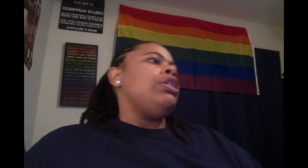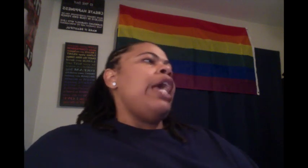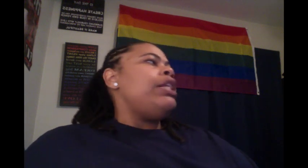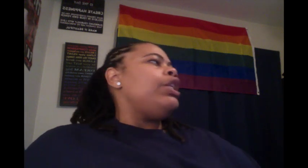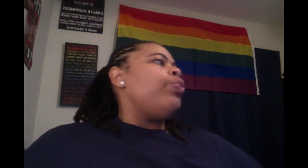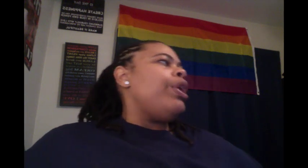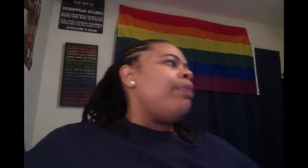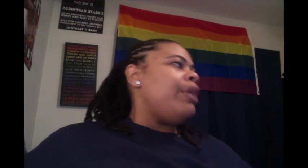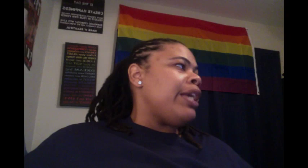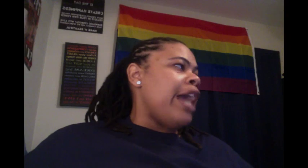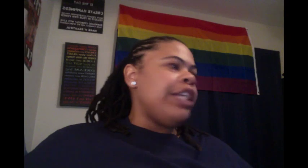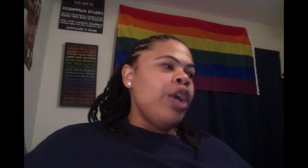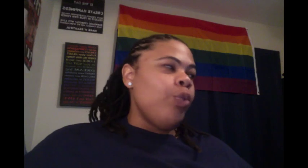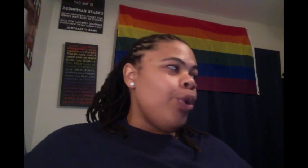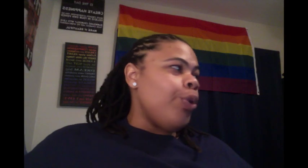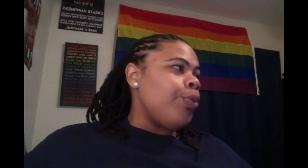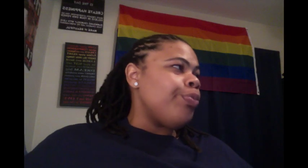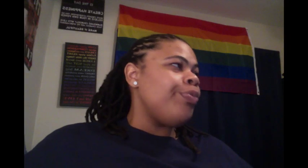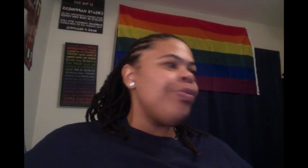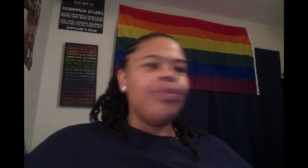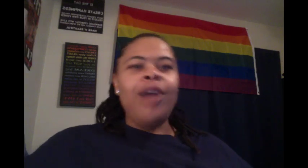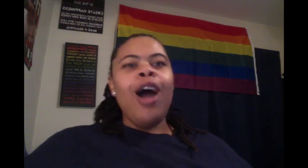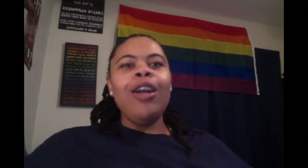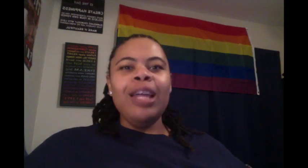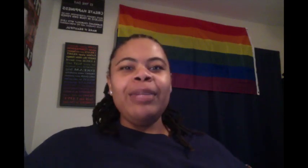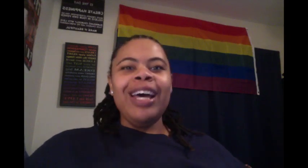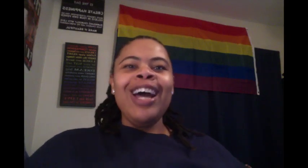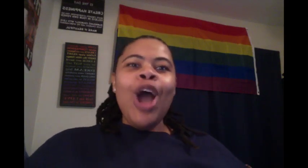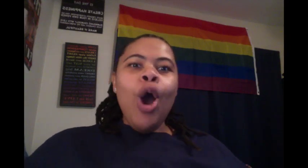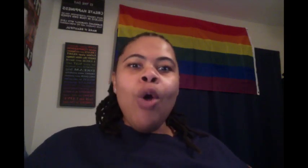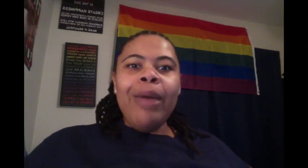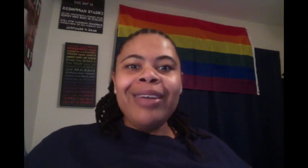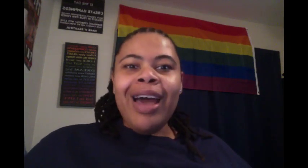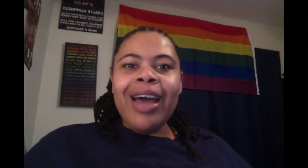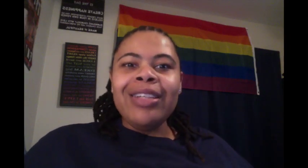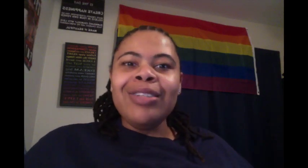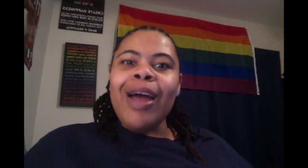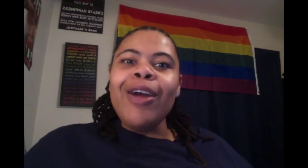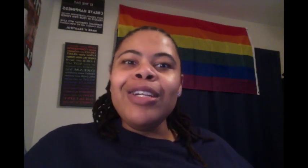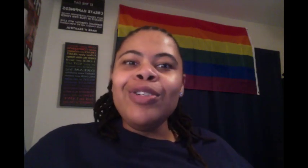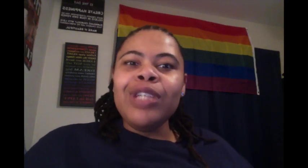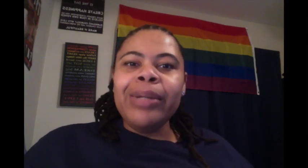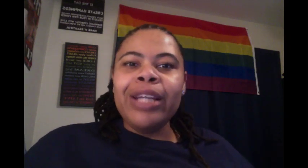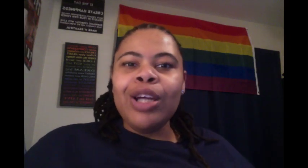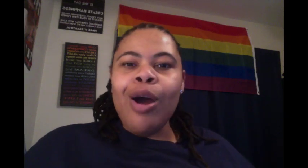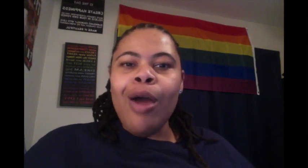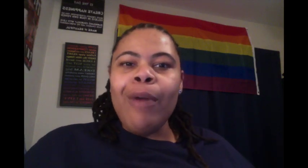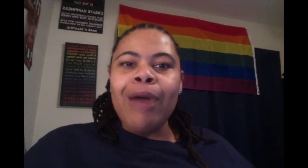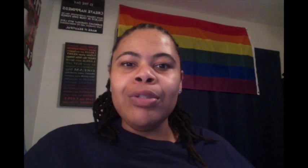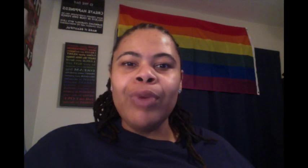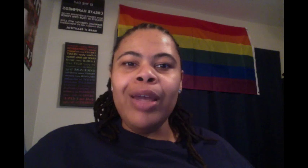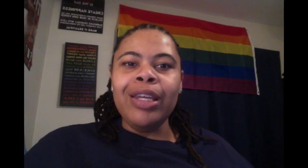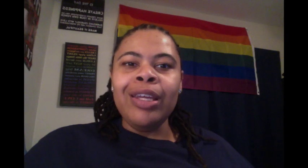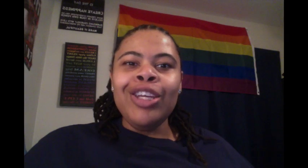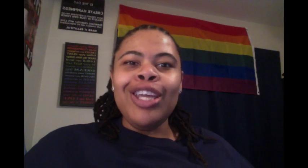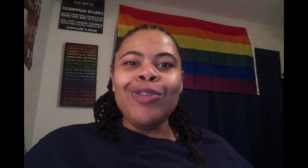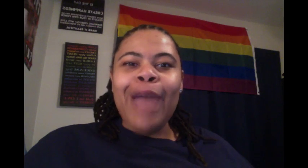Jason that went up in the goddamn room all up there. Oh my God. So I heard that you jumped out the car while I was running and you got